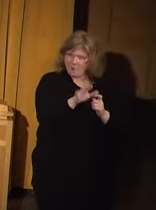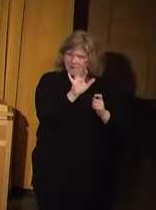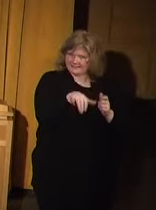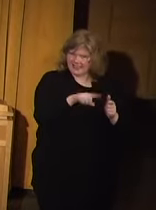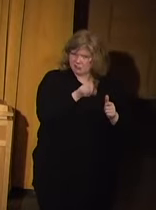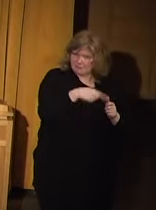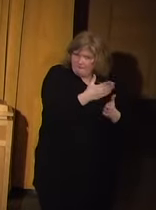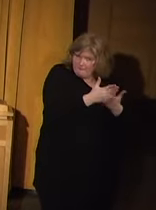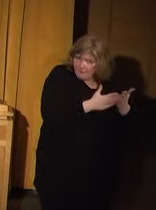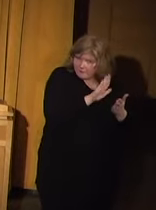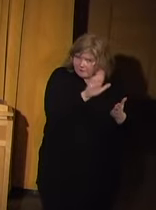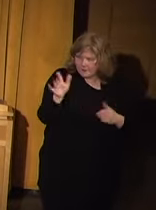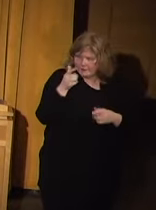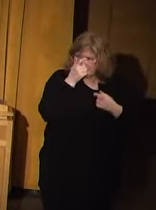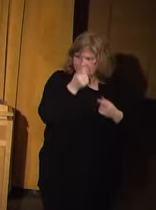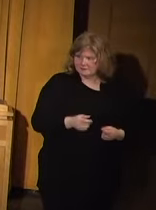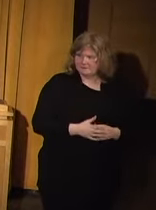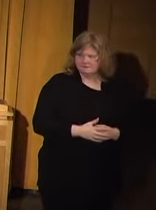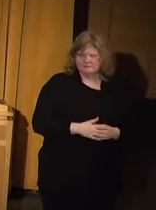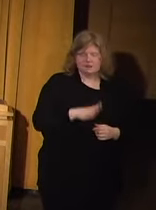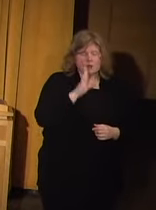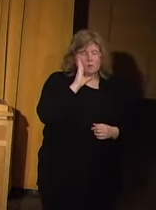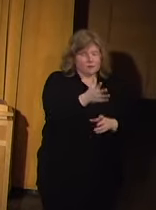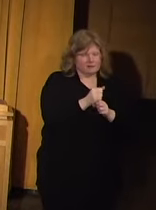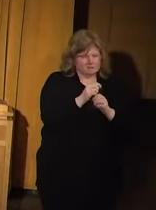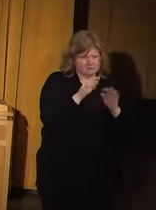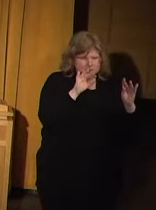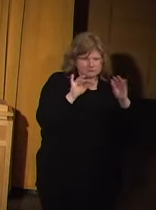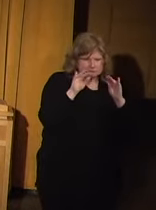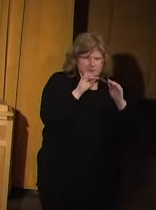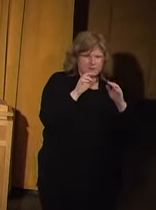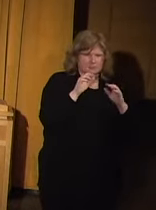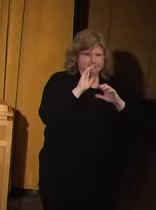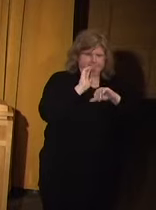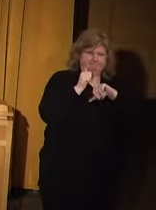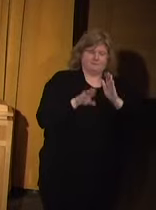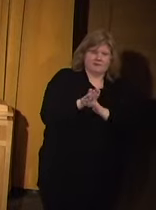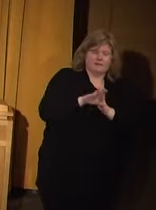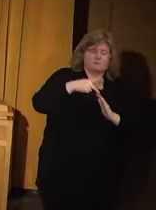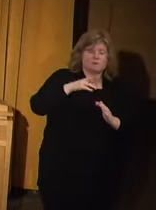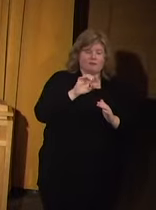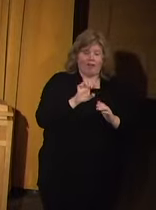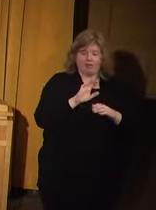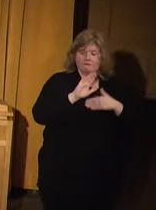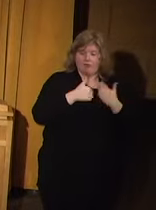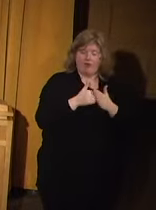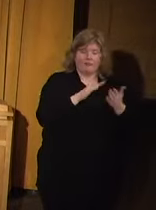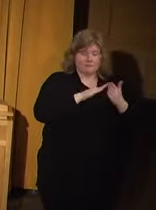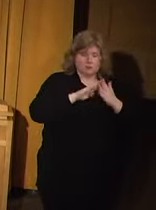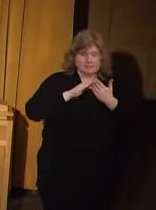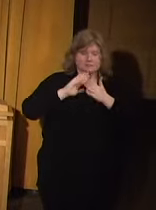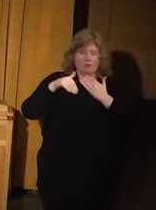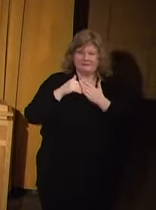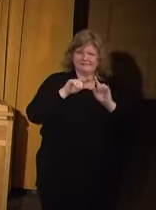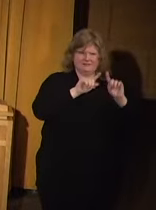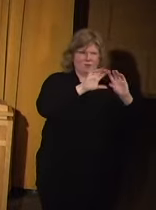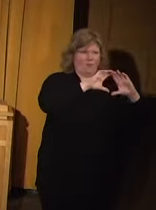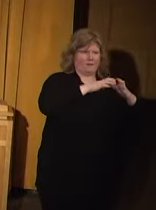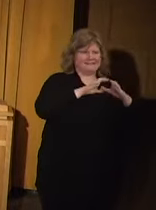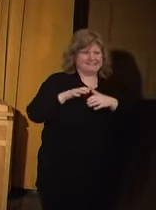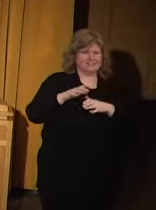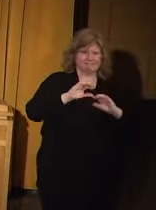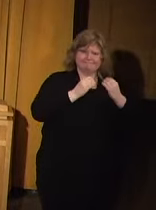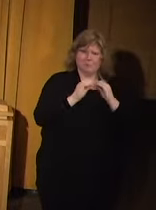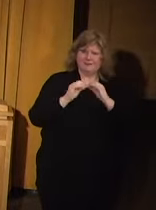your interest? And so we'll get a profile of all of the communities and the organizations in Minneapolis that,